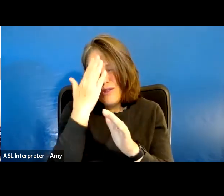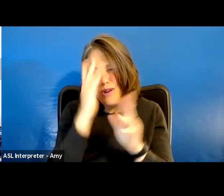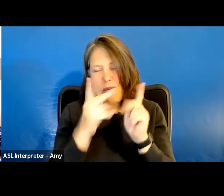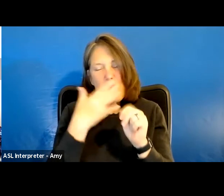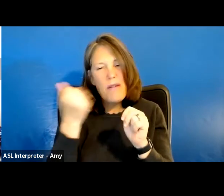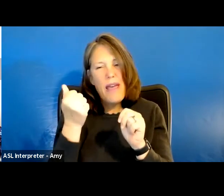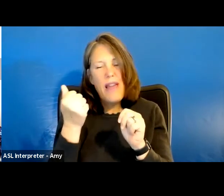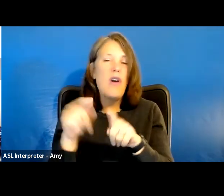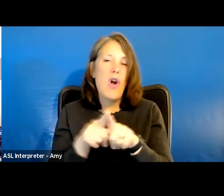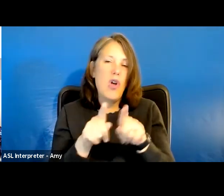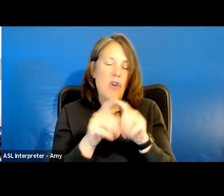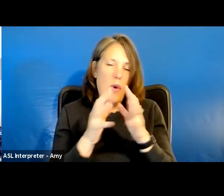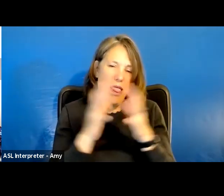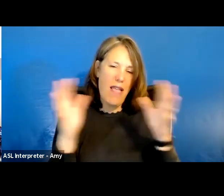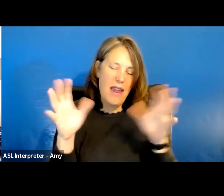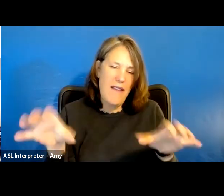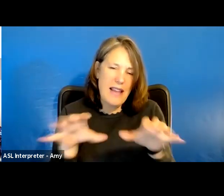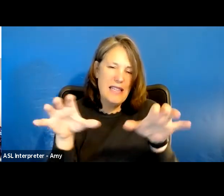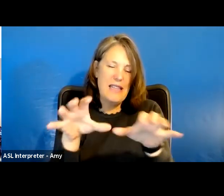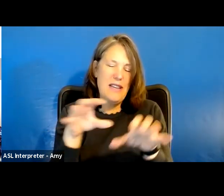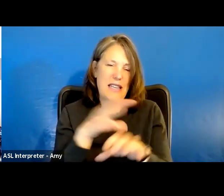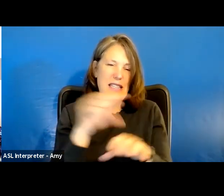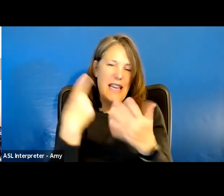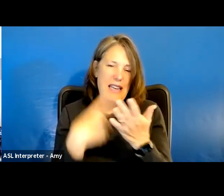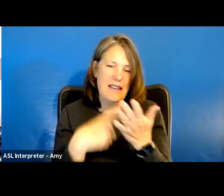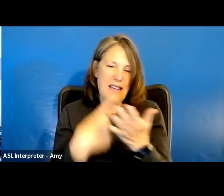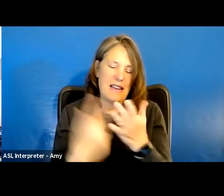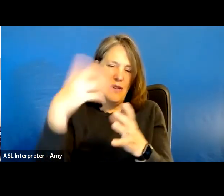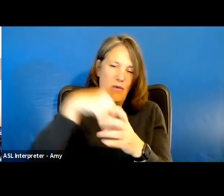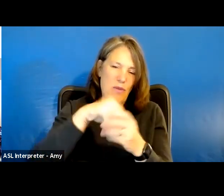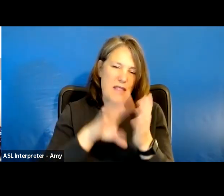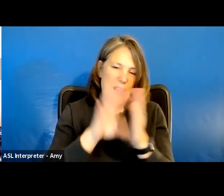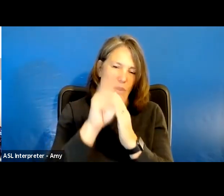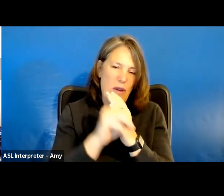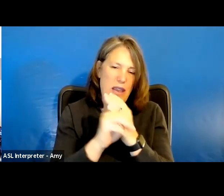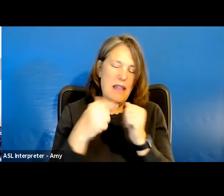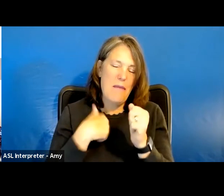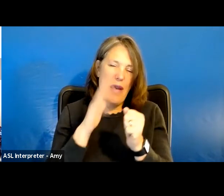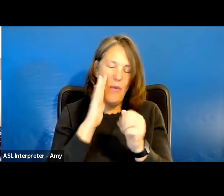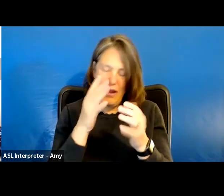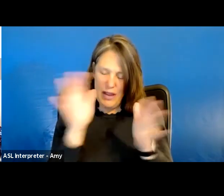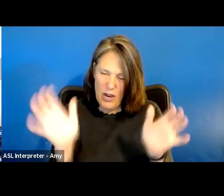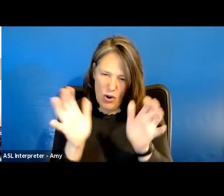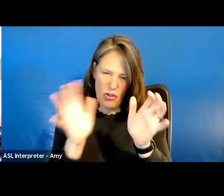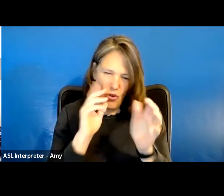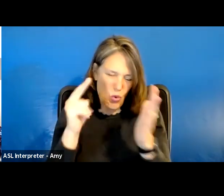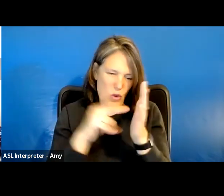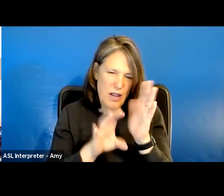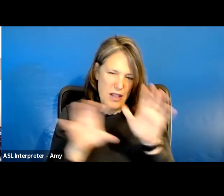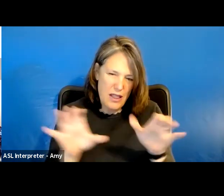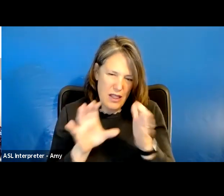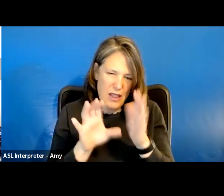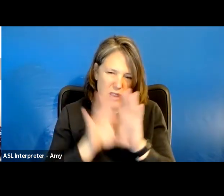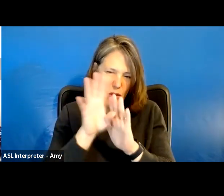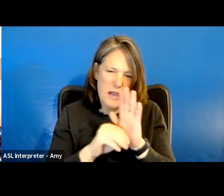There's also lots of activities and discussions within the curriculum. I would encourage you to take a look at the curriculum if you're able